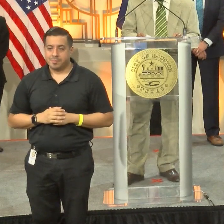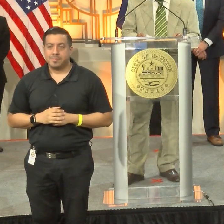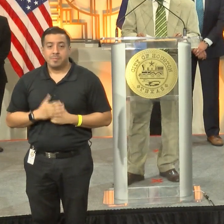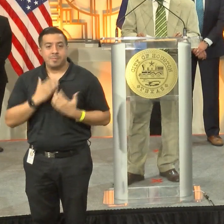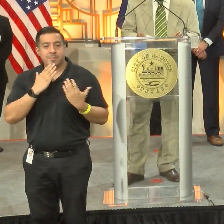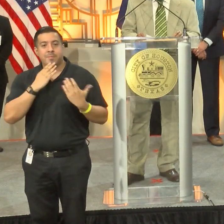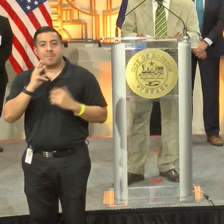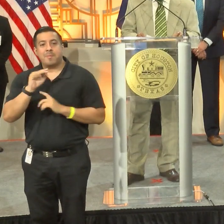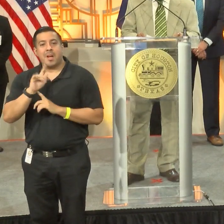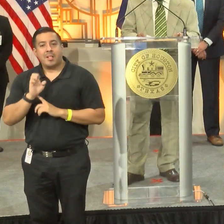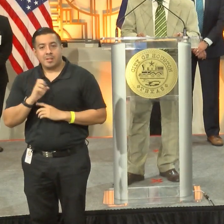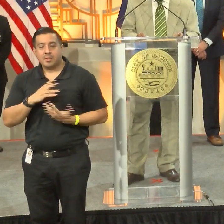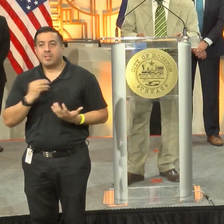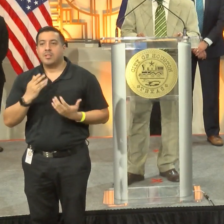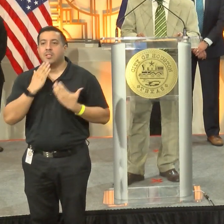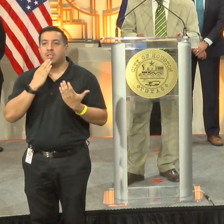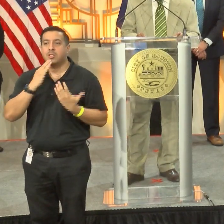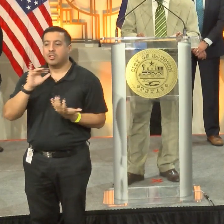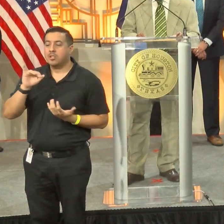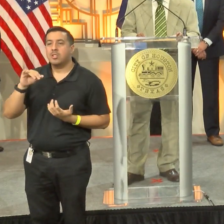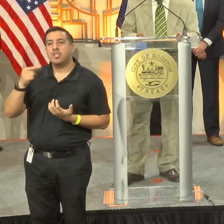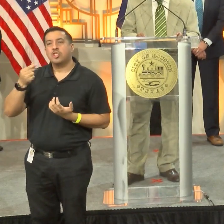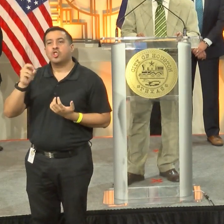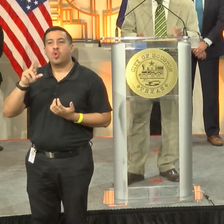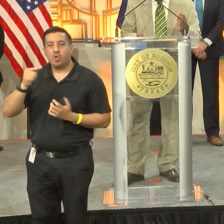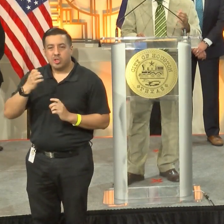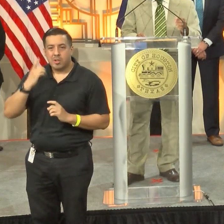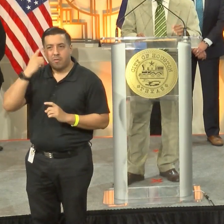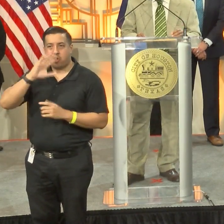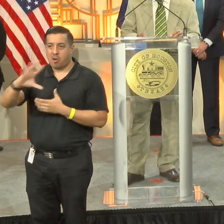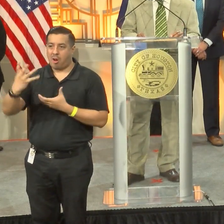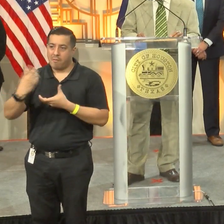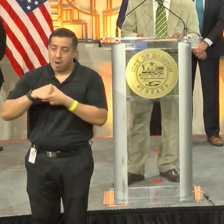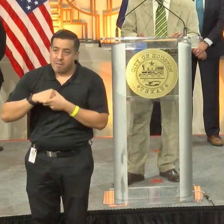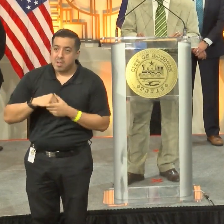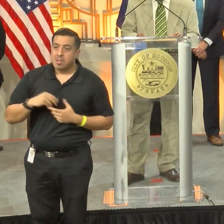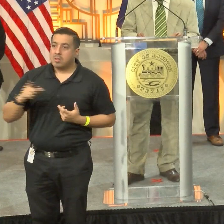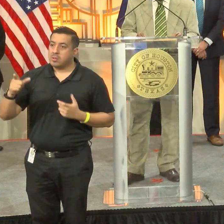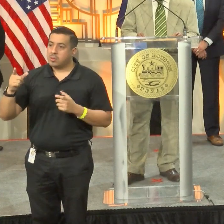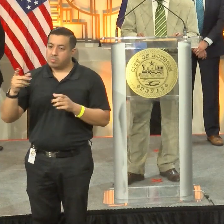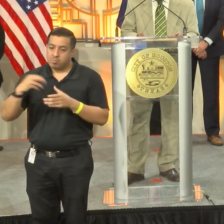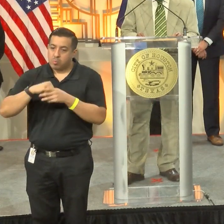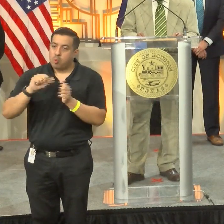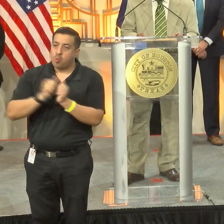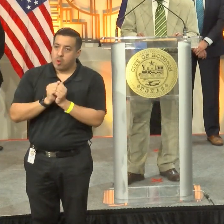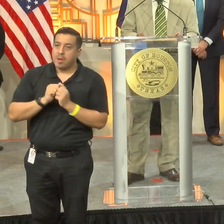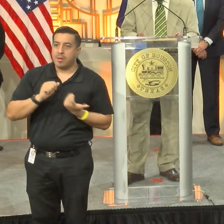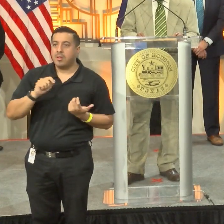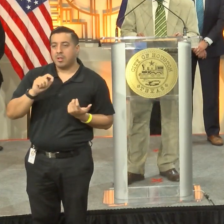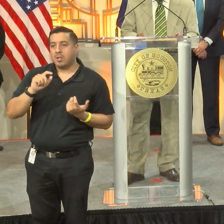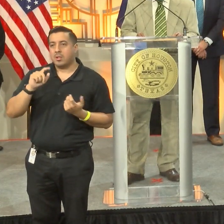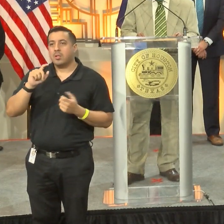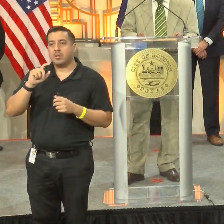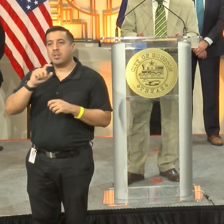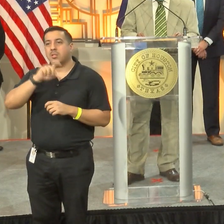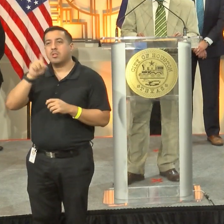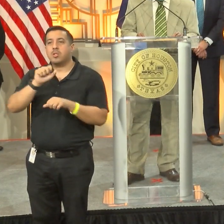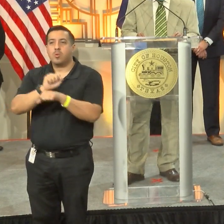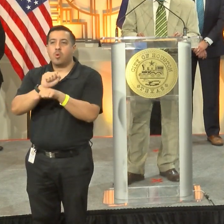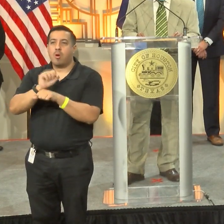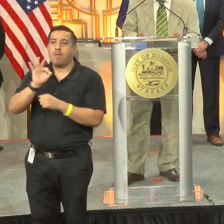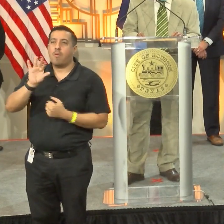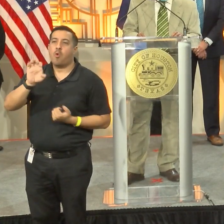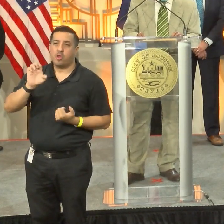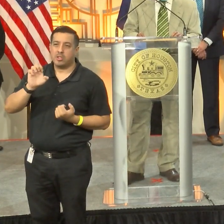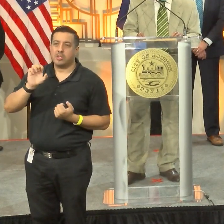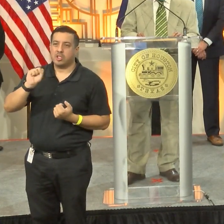Mike. I appreciate your involvement and participation and participation in Workforce Solutions. We also want to hear from one